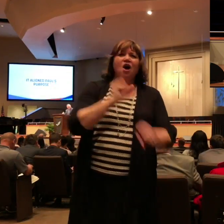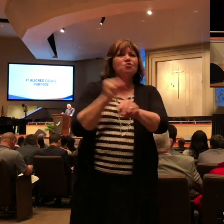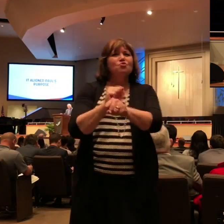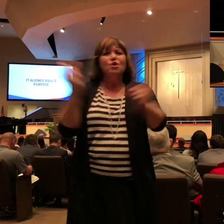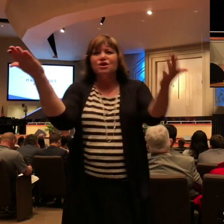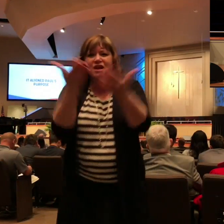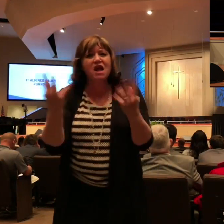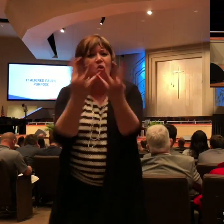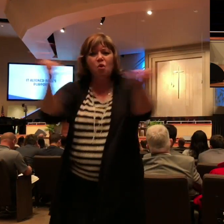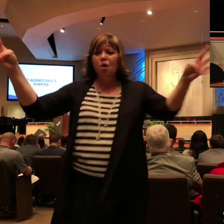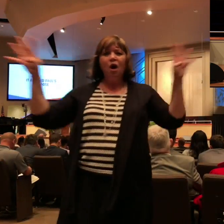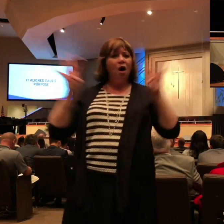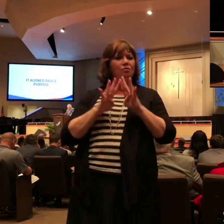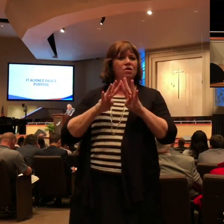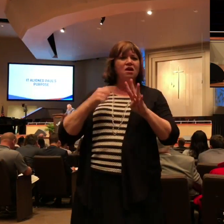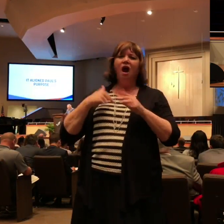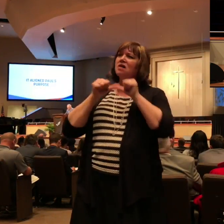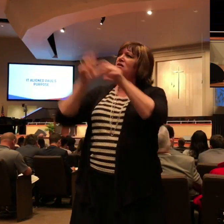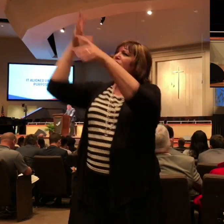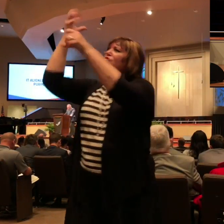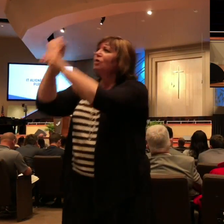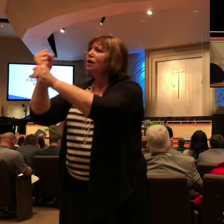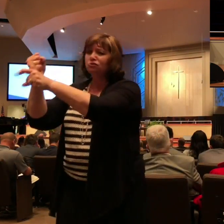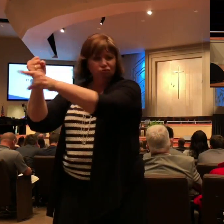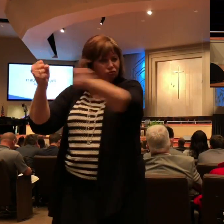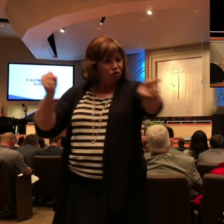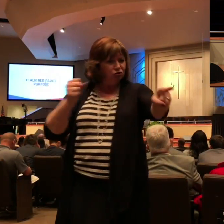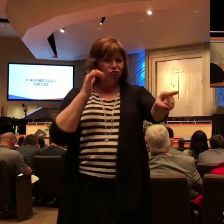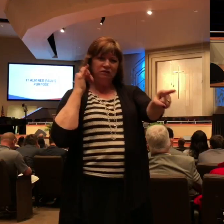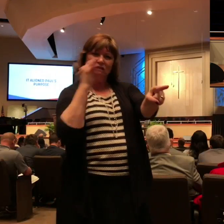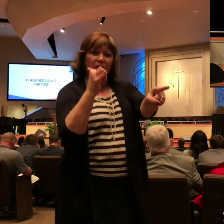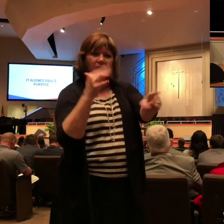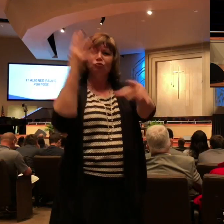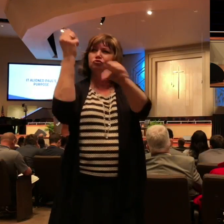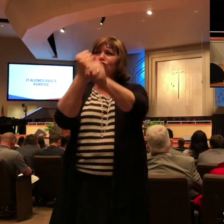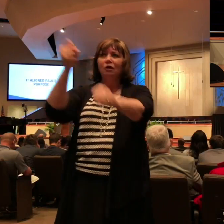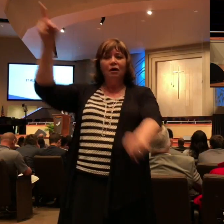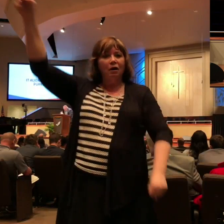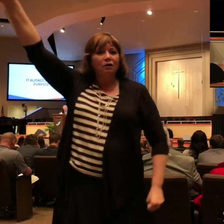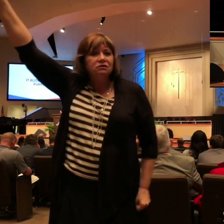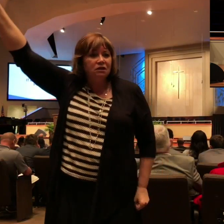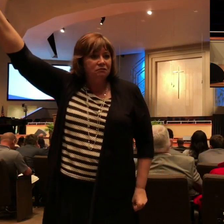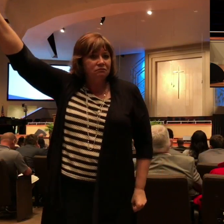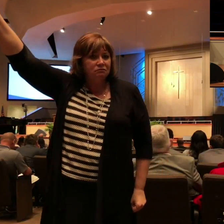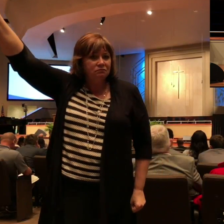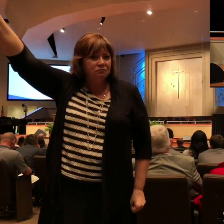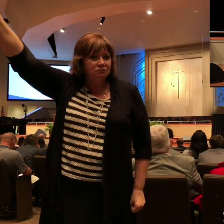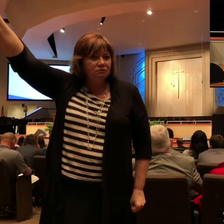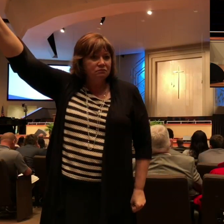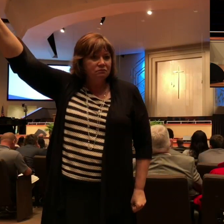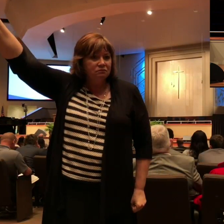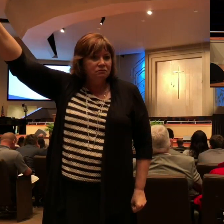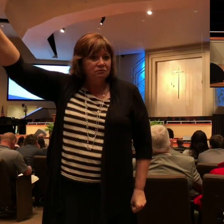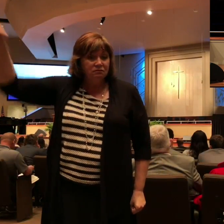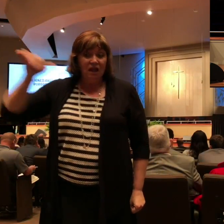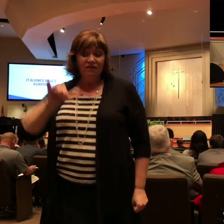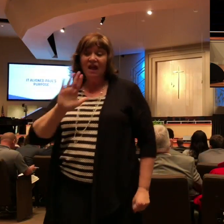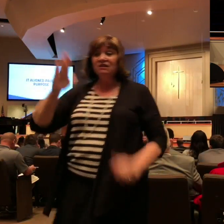trusting in him and you need to as well. He said according according to my earnest expectation you study